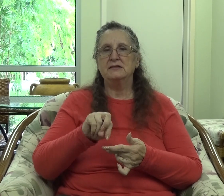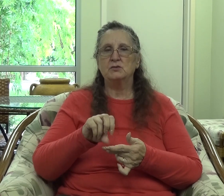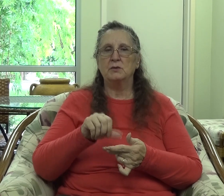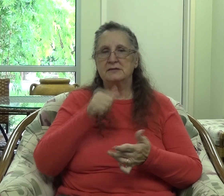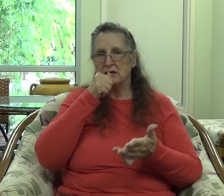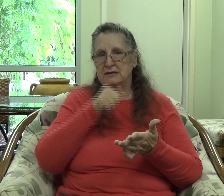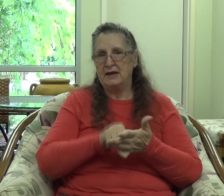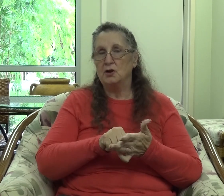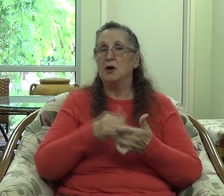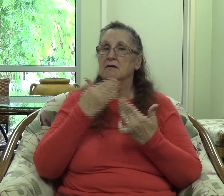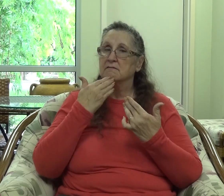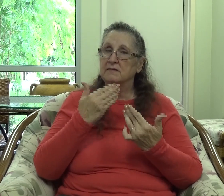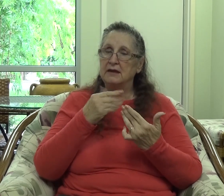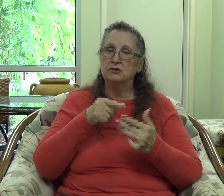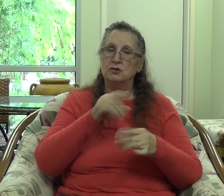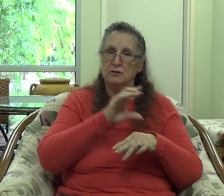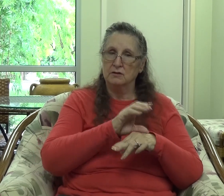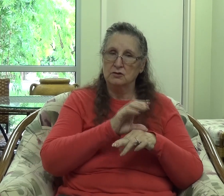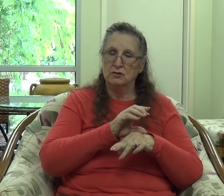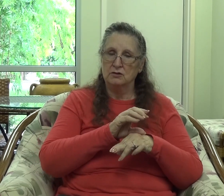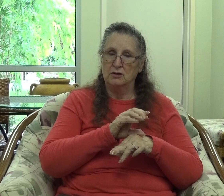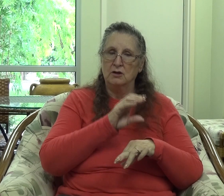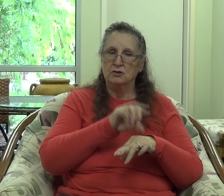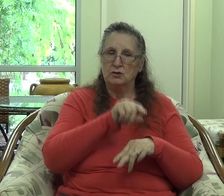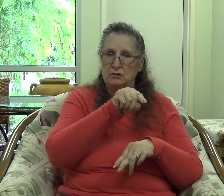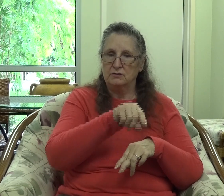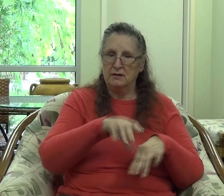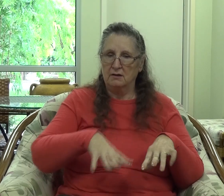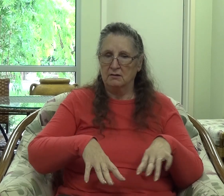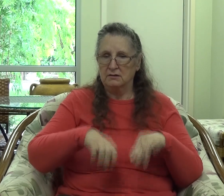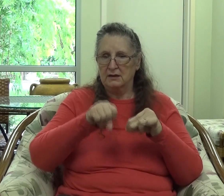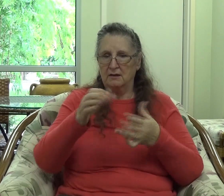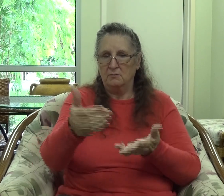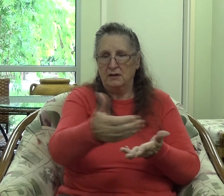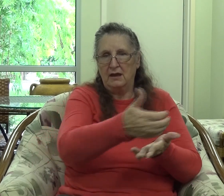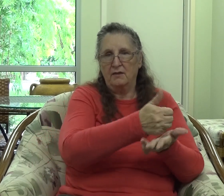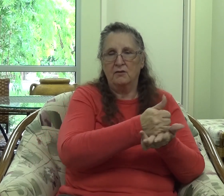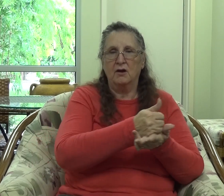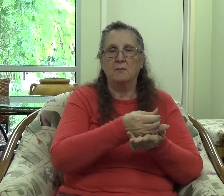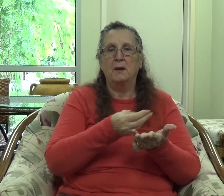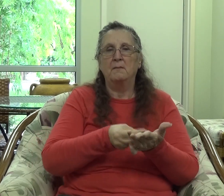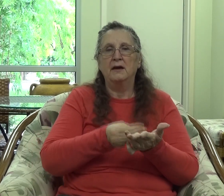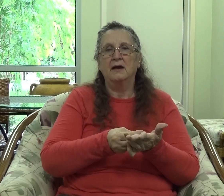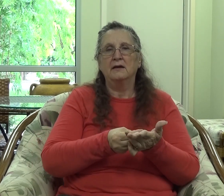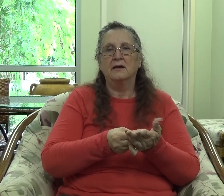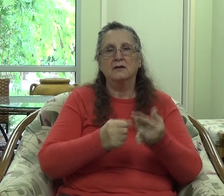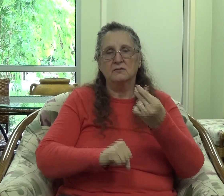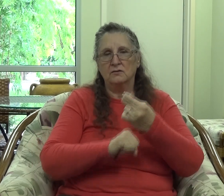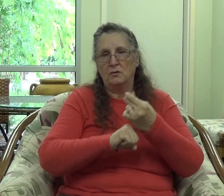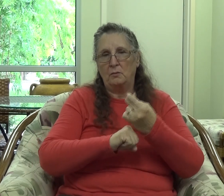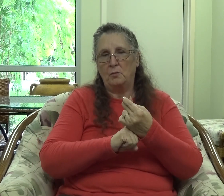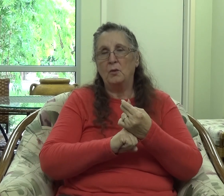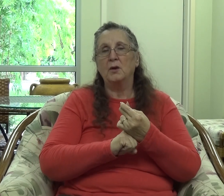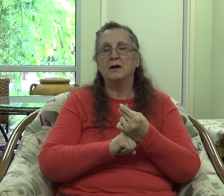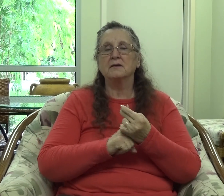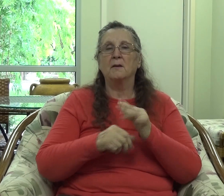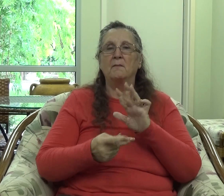The church there in Philippi had taken up an offering for Paul and he was very thankful